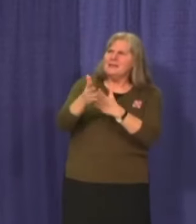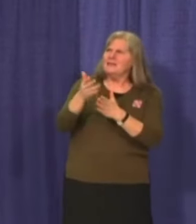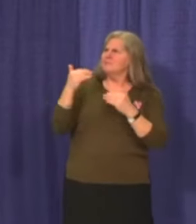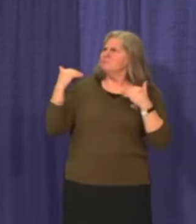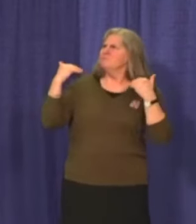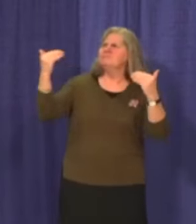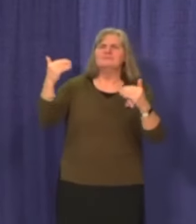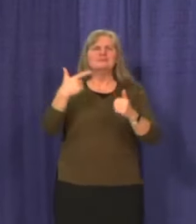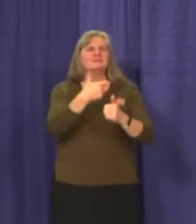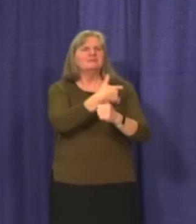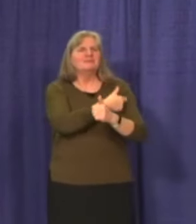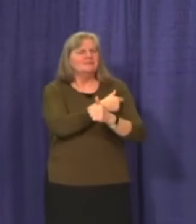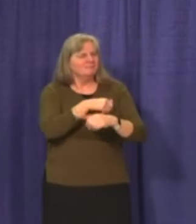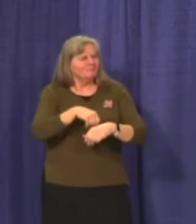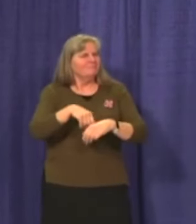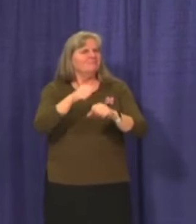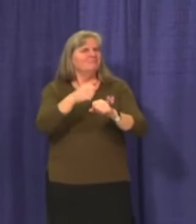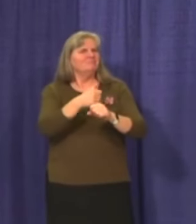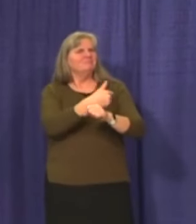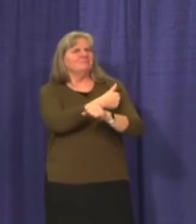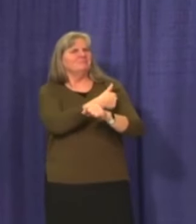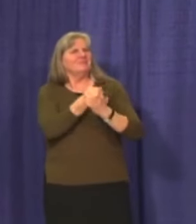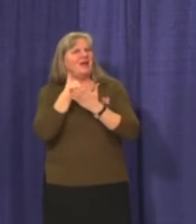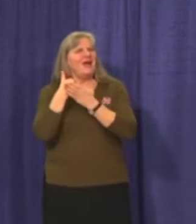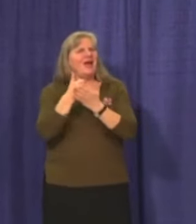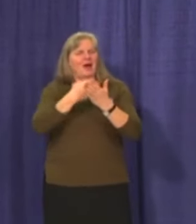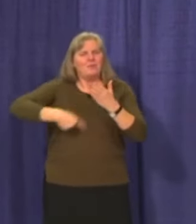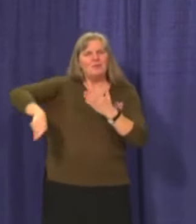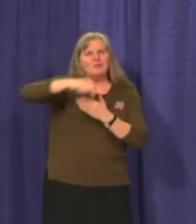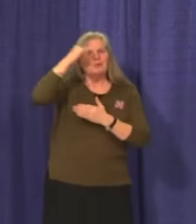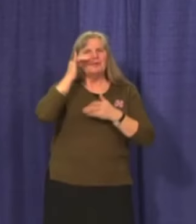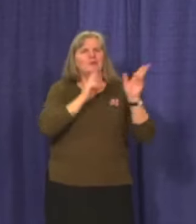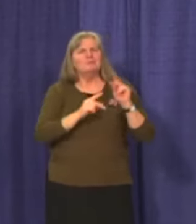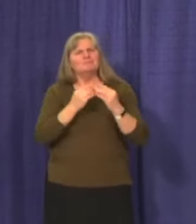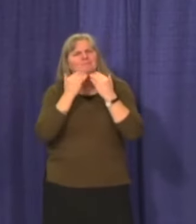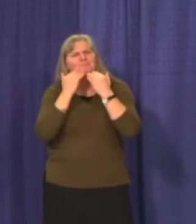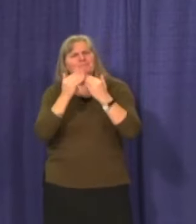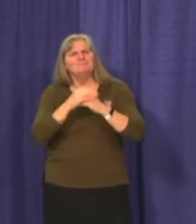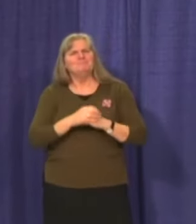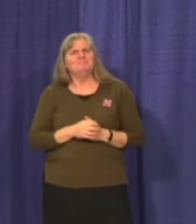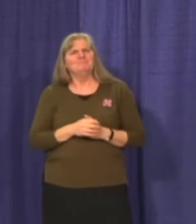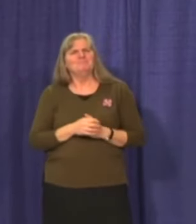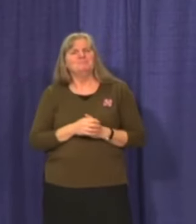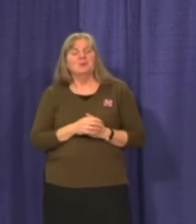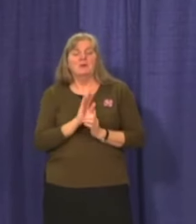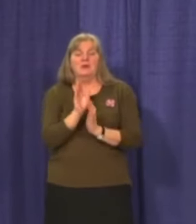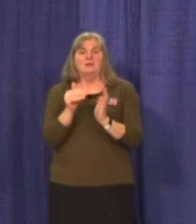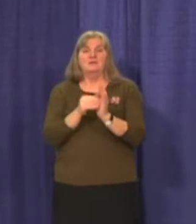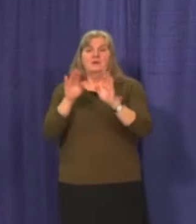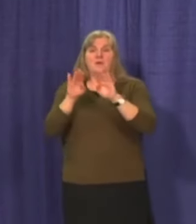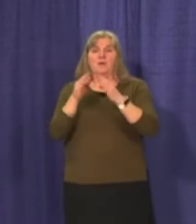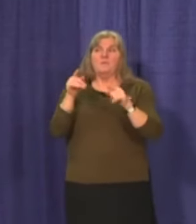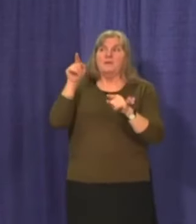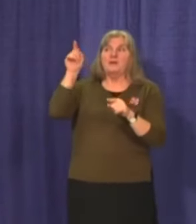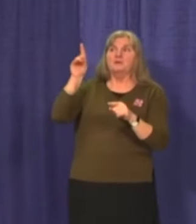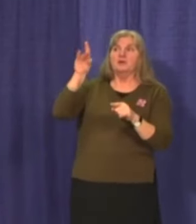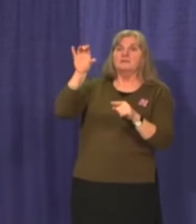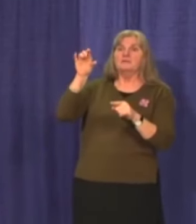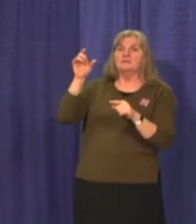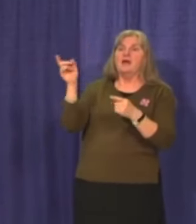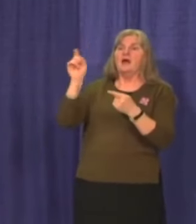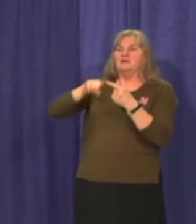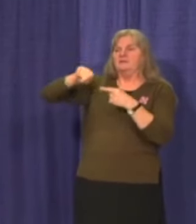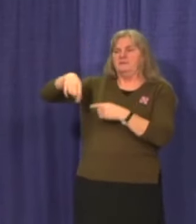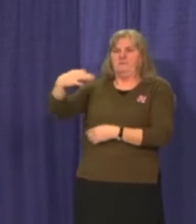territory taking their shot to help protect Yukoners. The clinic is open in Dawson for the rest of the week